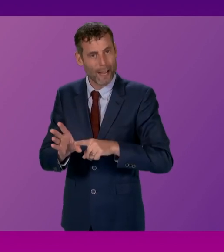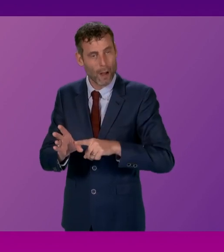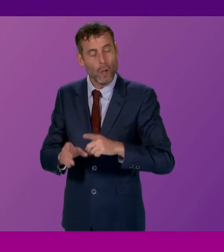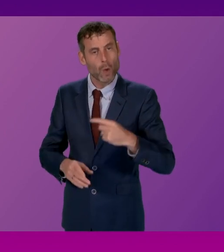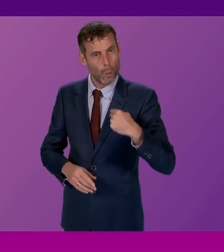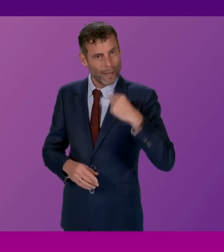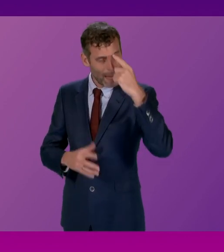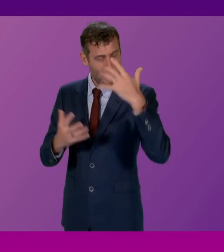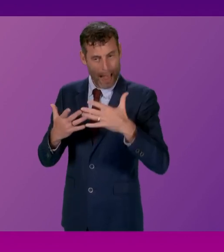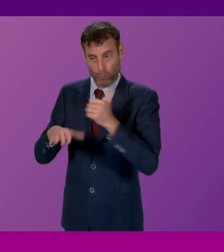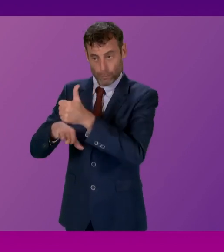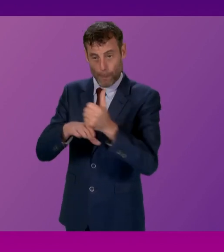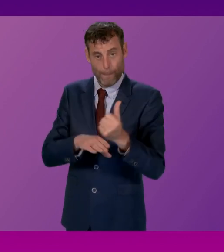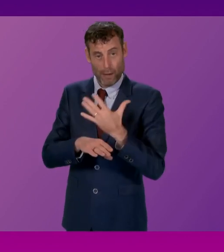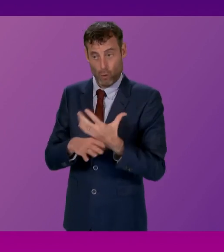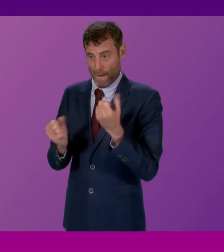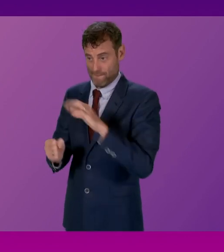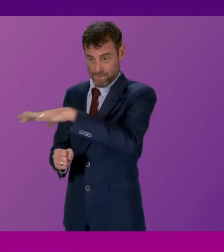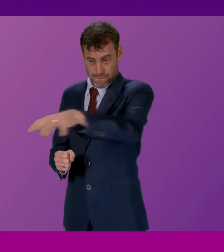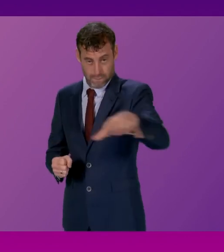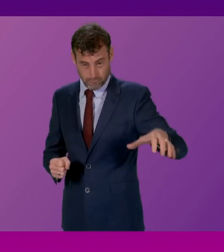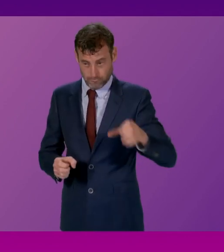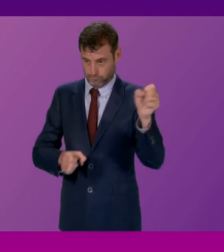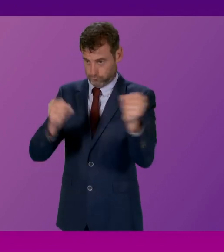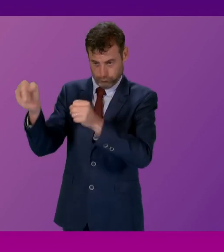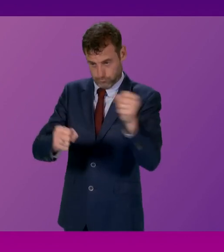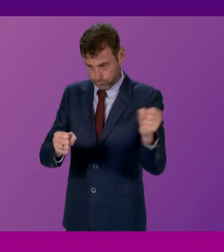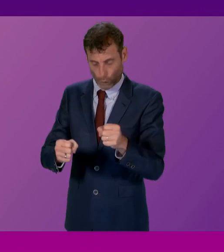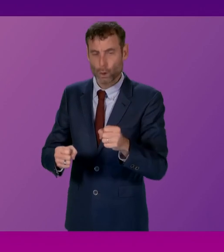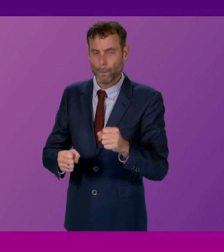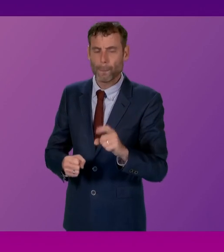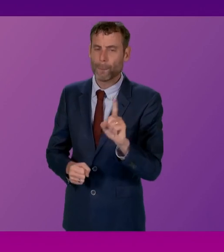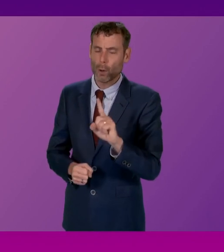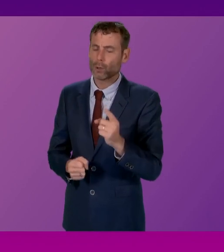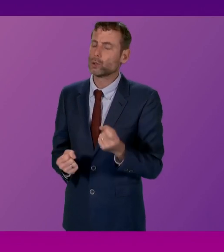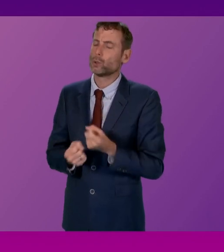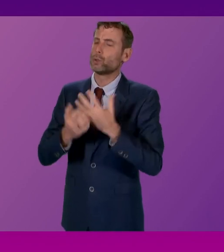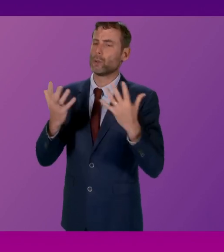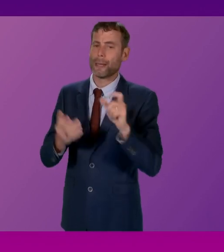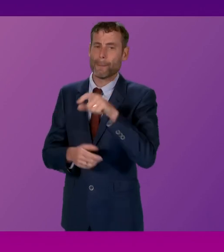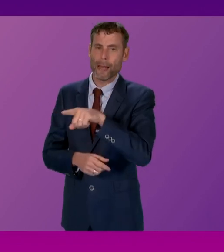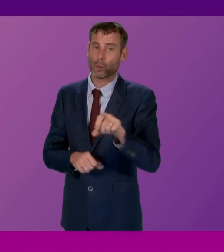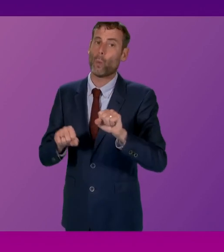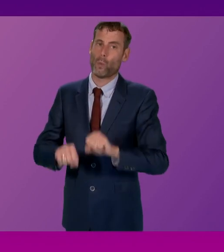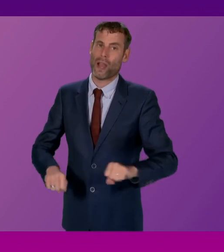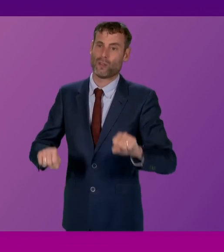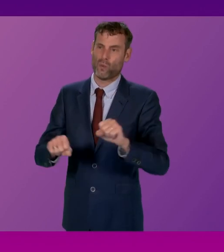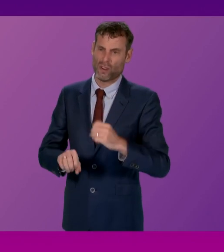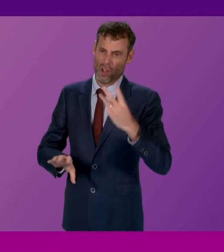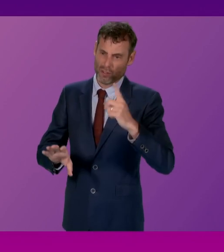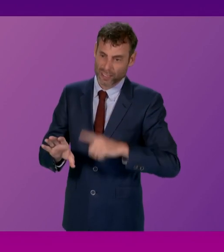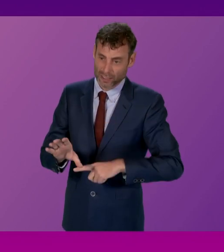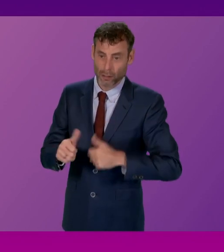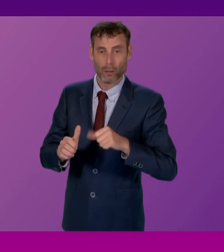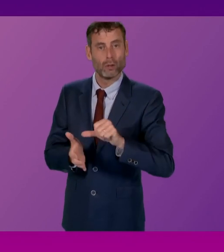the system, and deliver those year-on-year reductions in the number of patients who have waited far too long for treatment. Let's talk